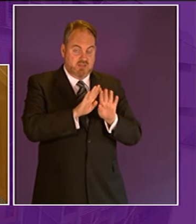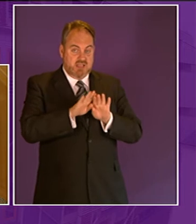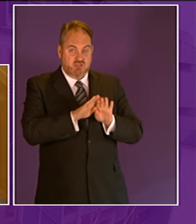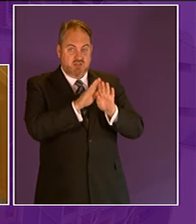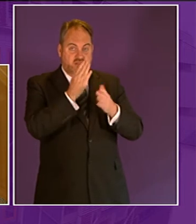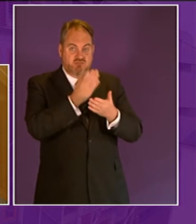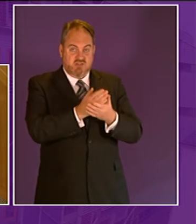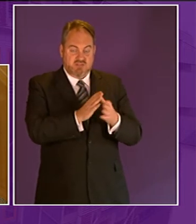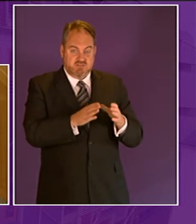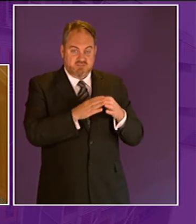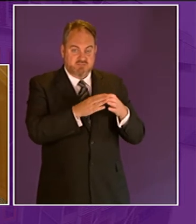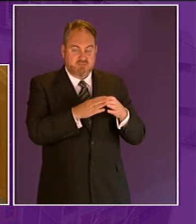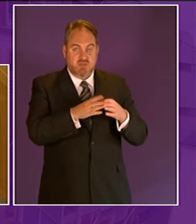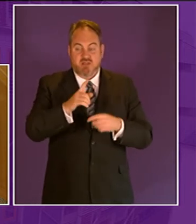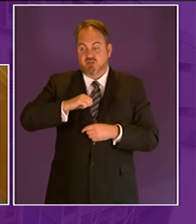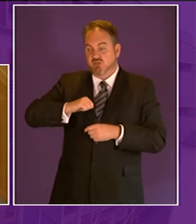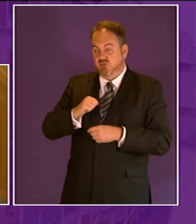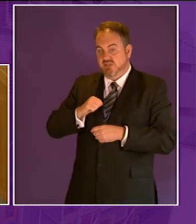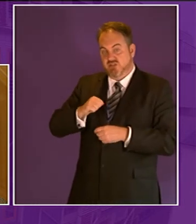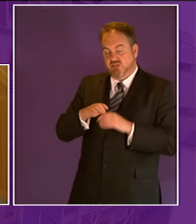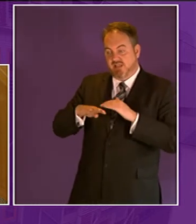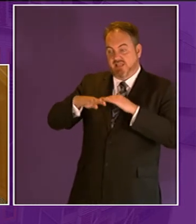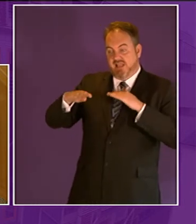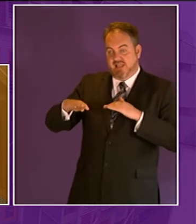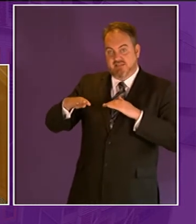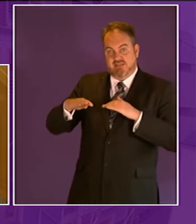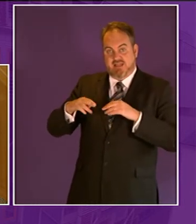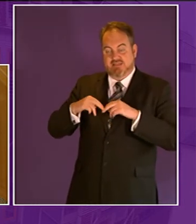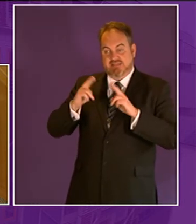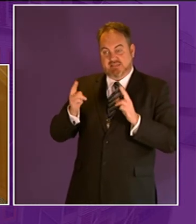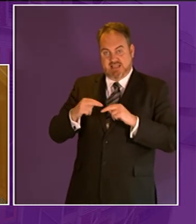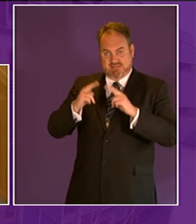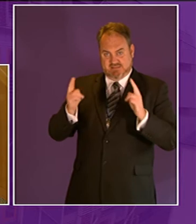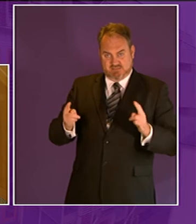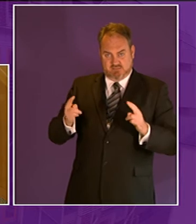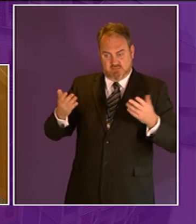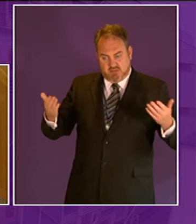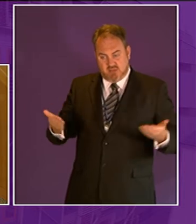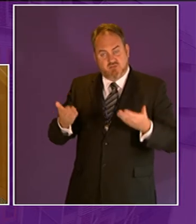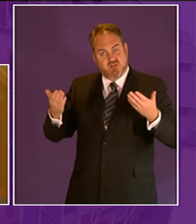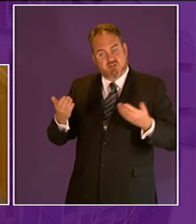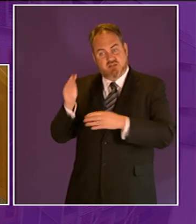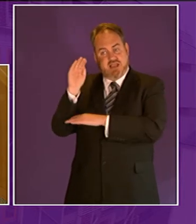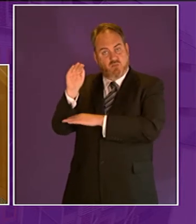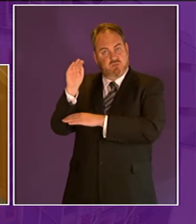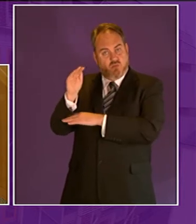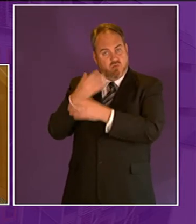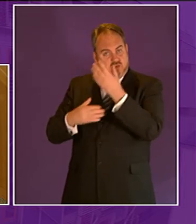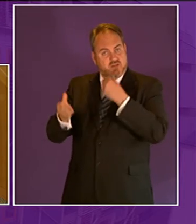such as land and scottish land and estates similarly encourage their members to promote outdoor learning an example